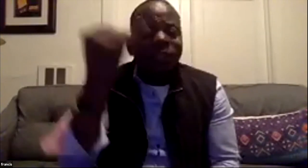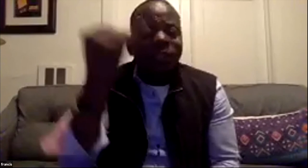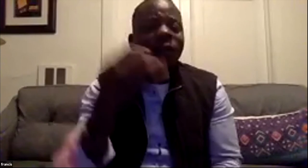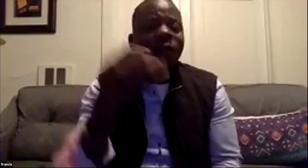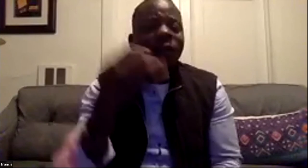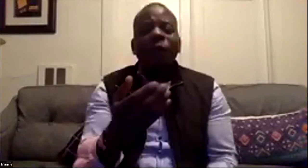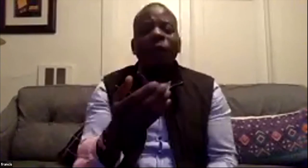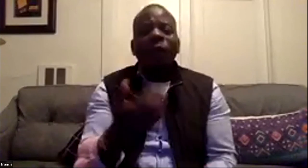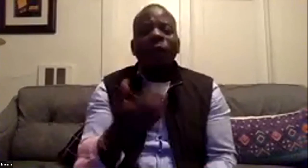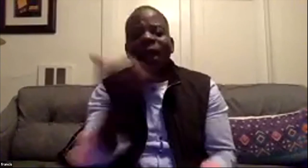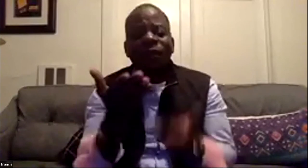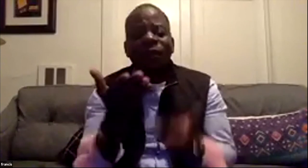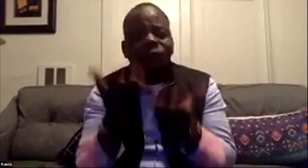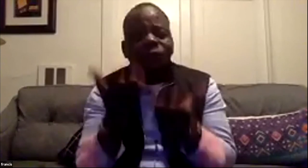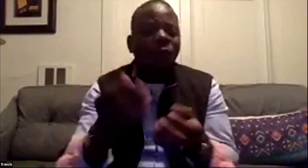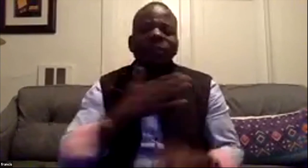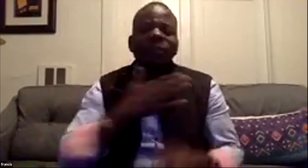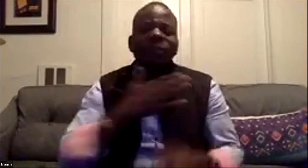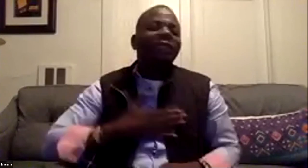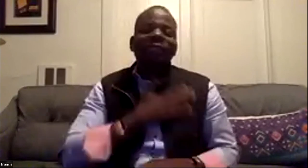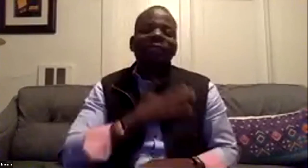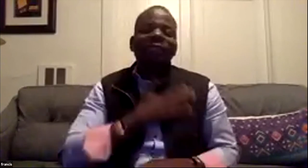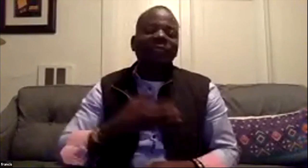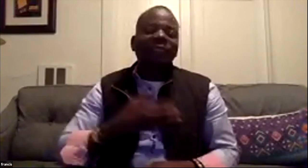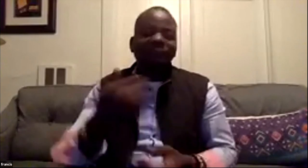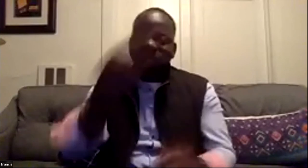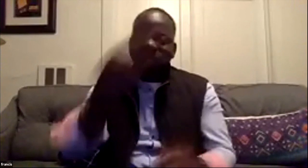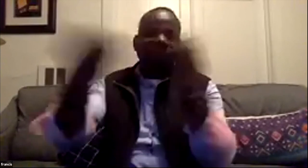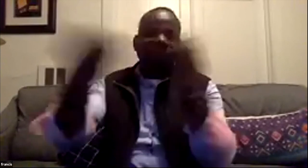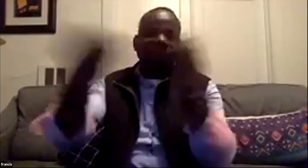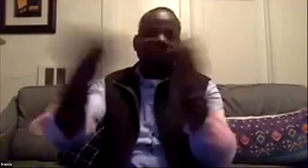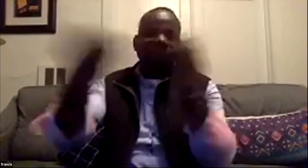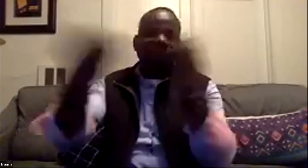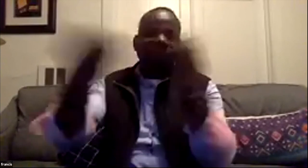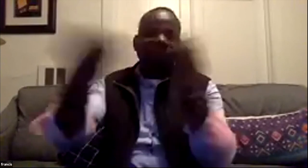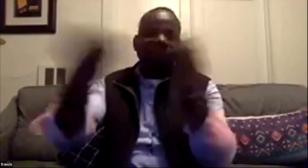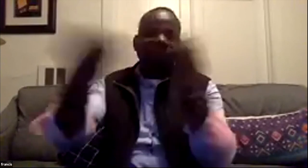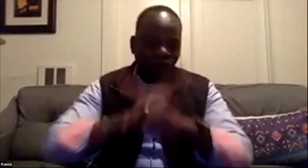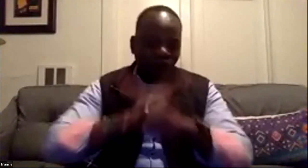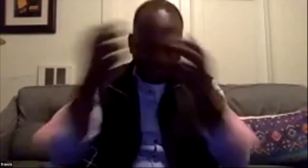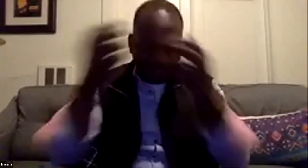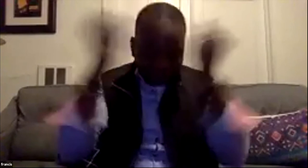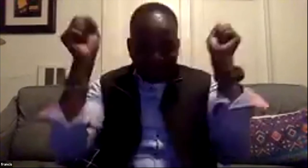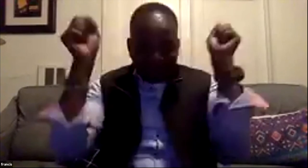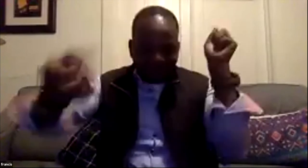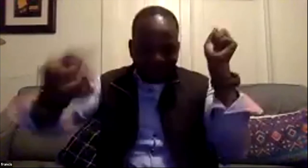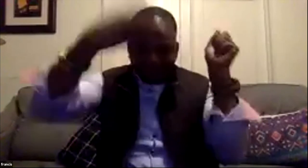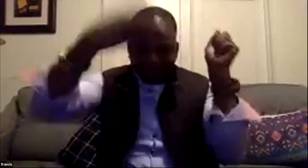helpful to get your input at certain times and so i i really appreciate